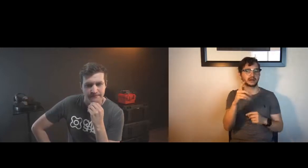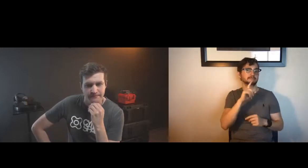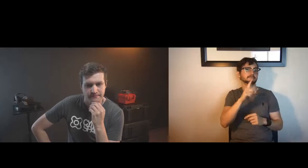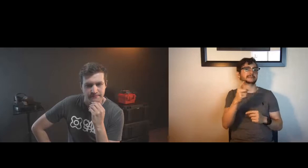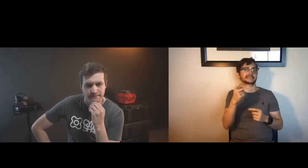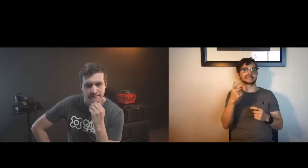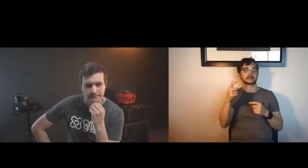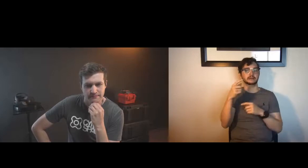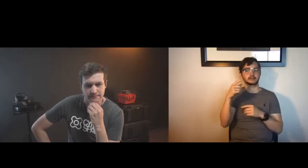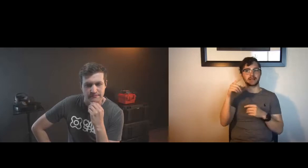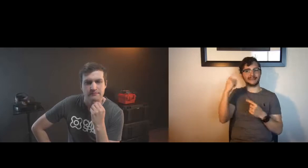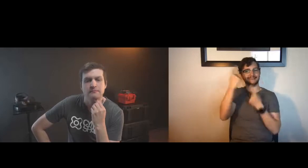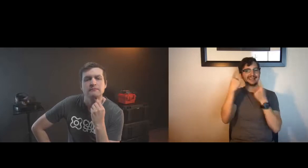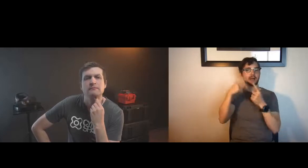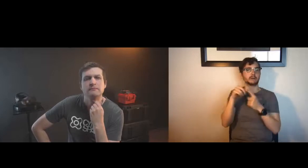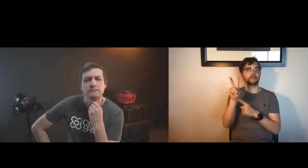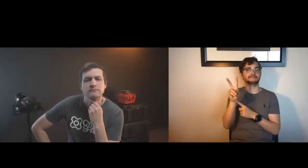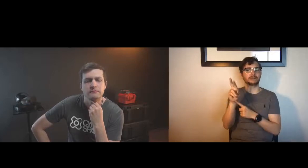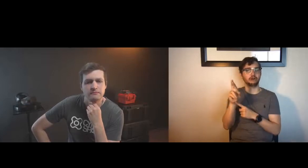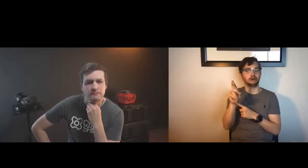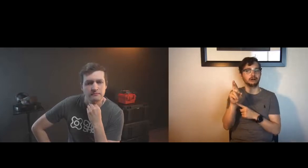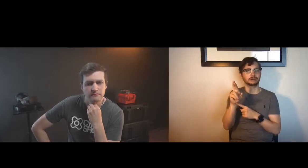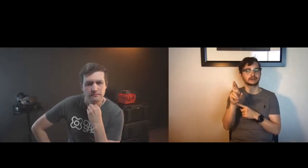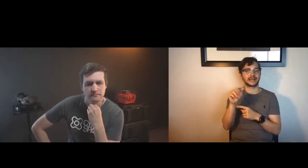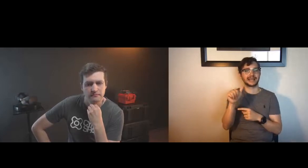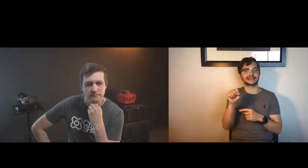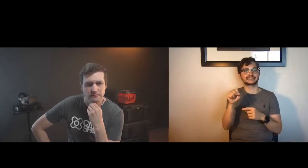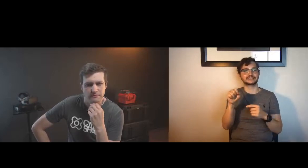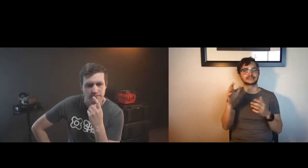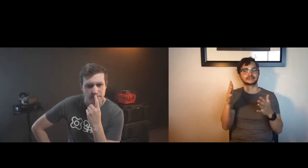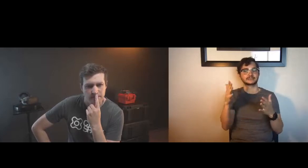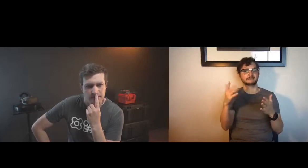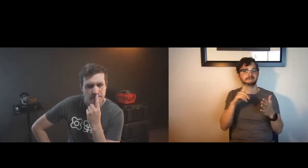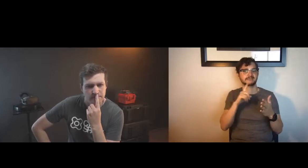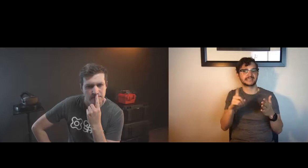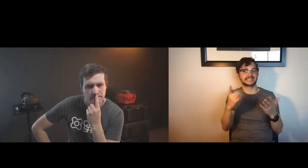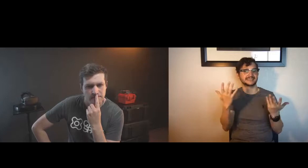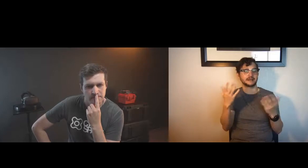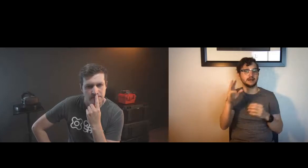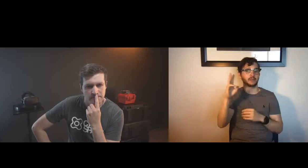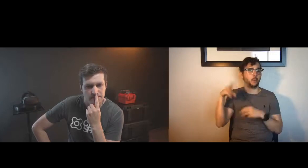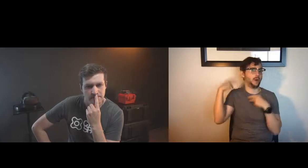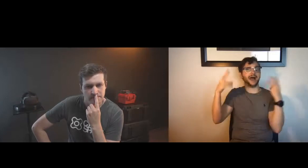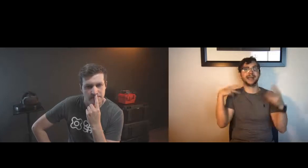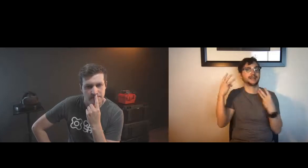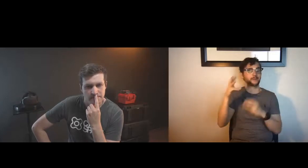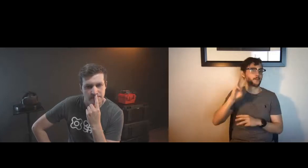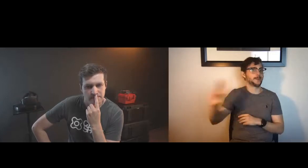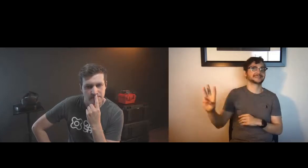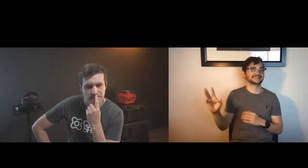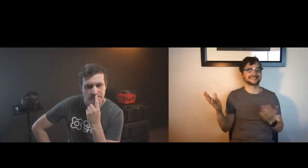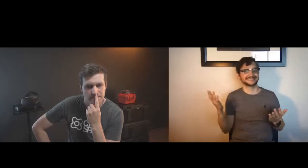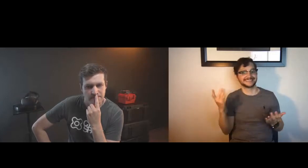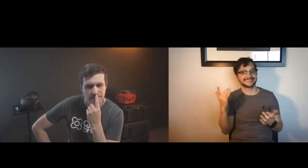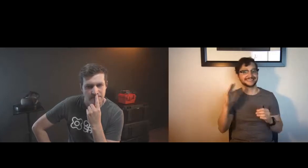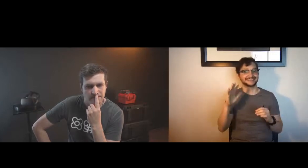yeah to add to that i think that when thinking about vr that we often think of